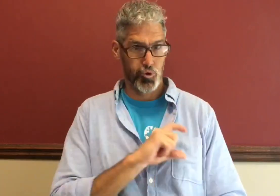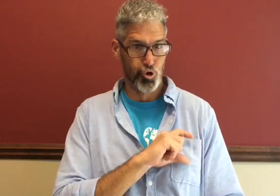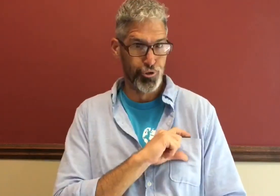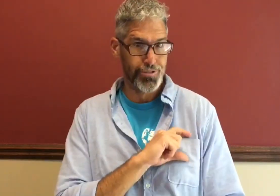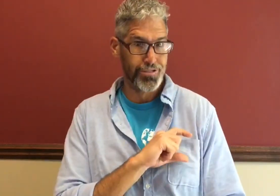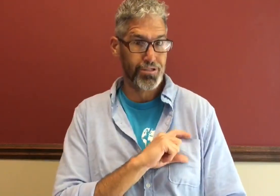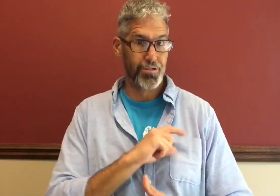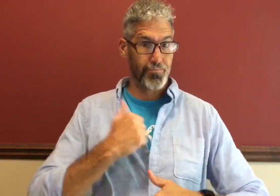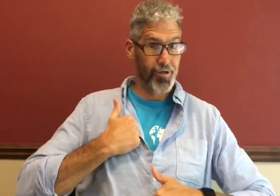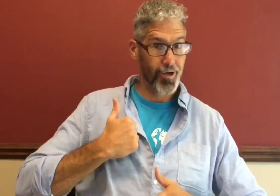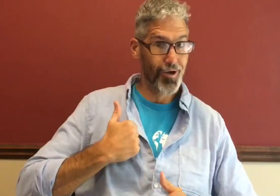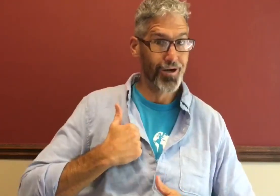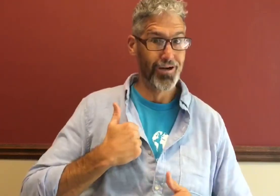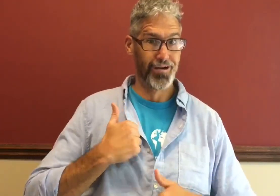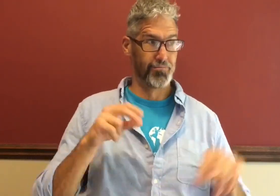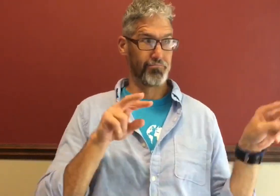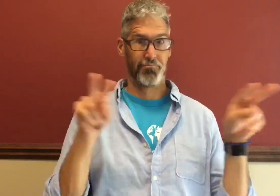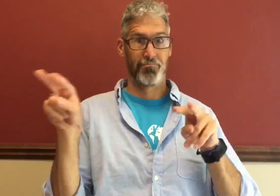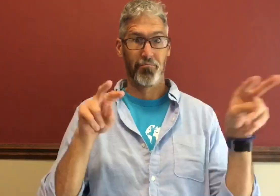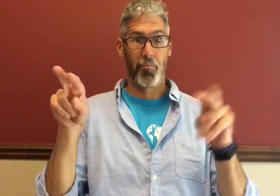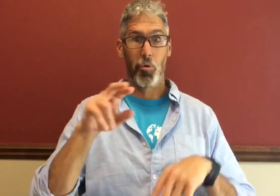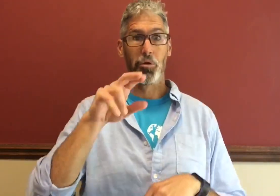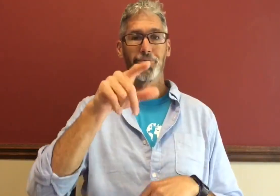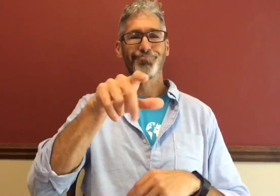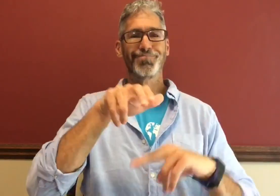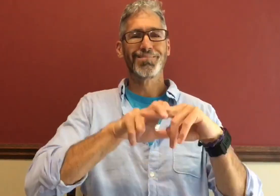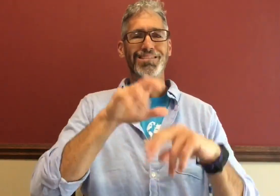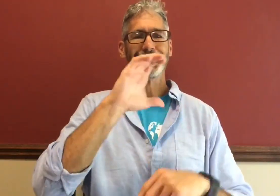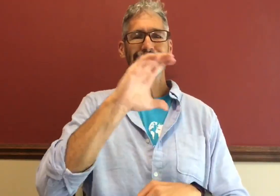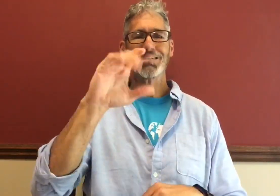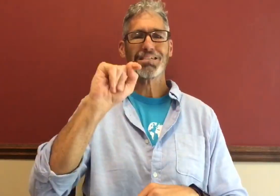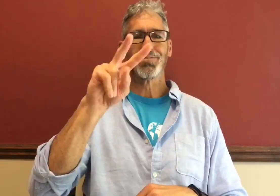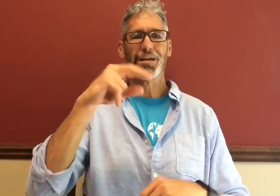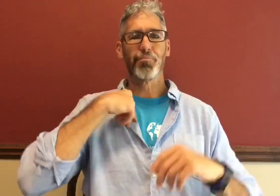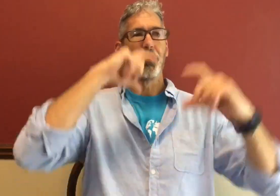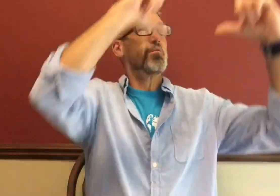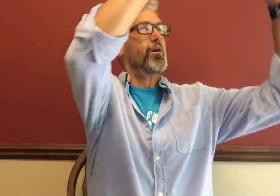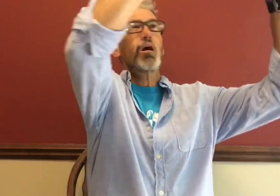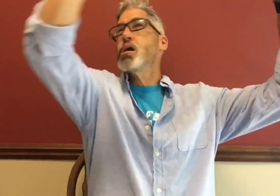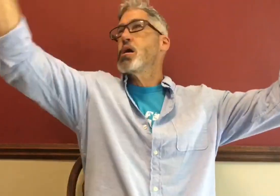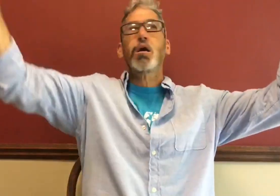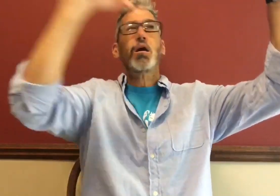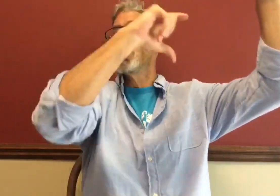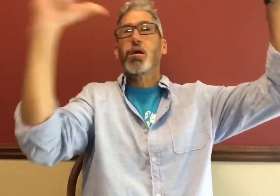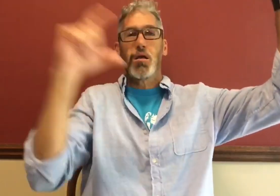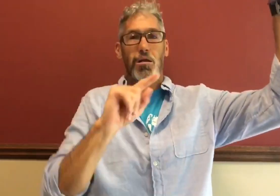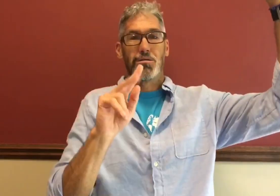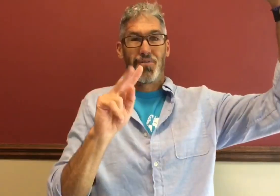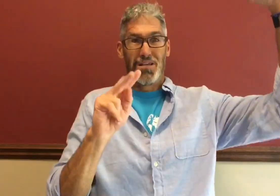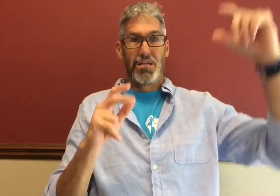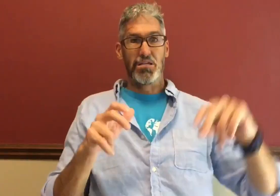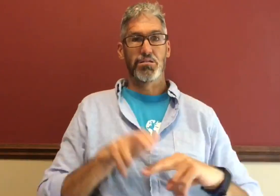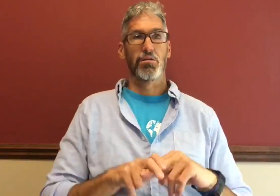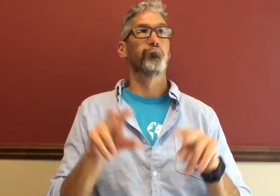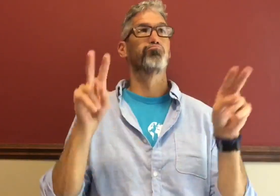from that? Security jobs, military jobs, know, closed circuit TVs where they've got rows of screens and people sit and watch them.